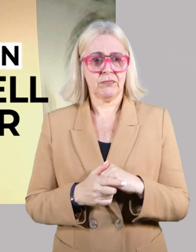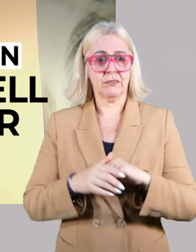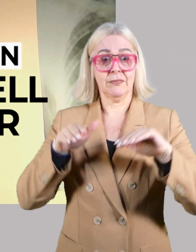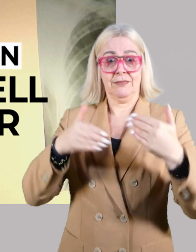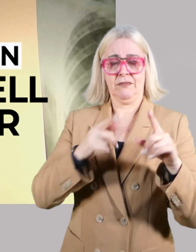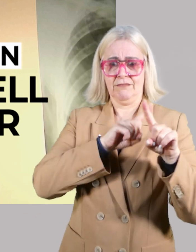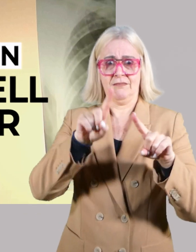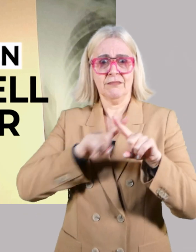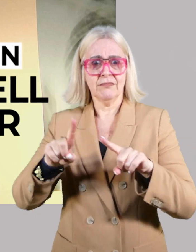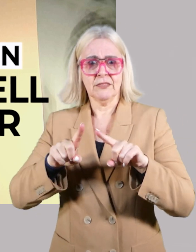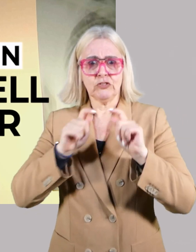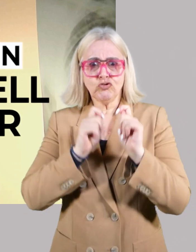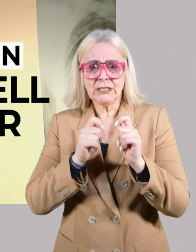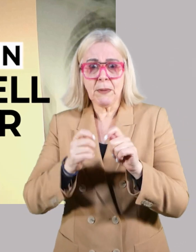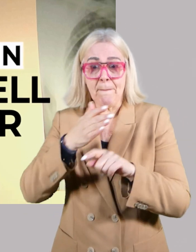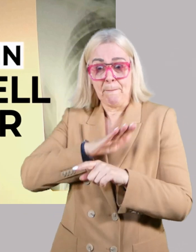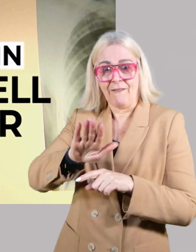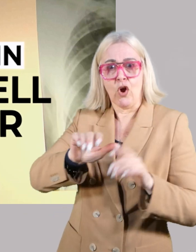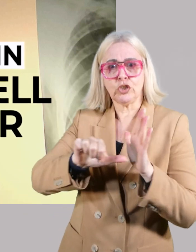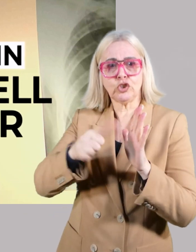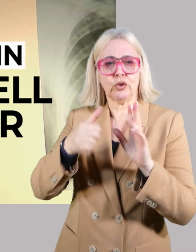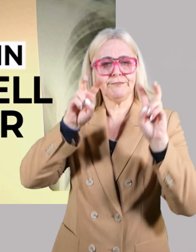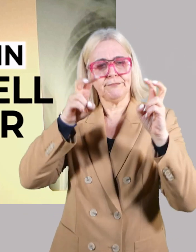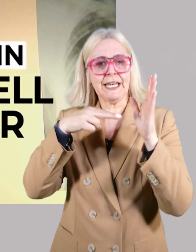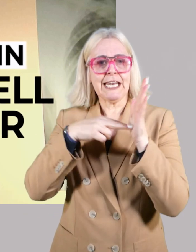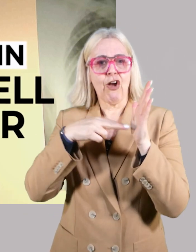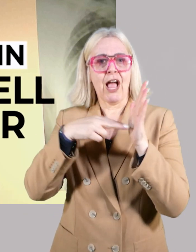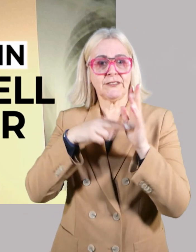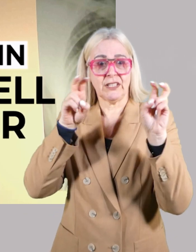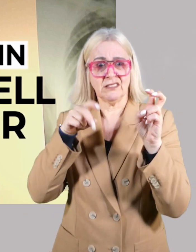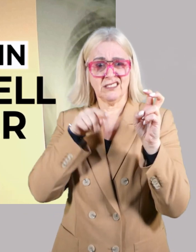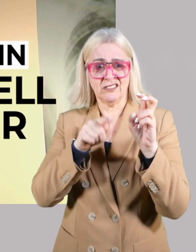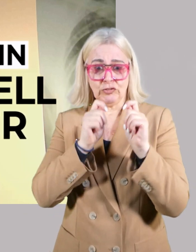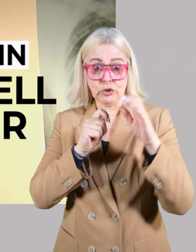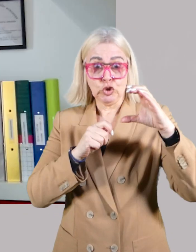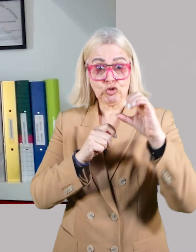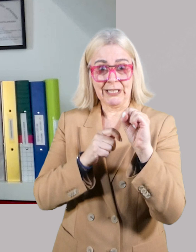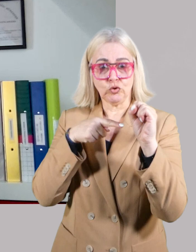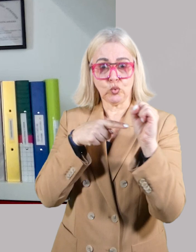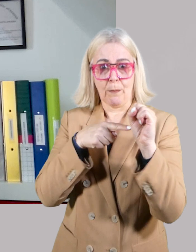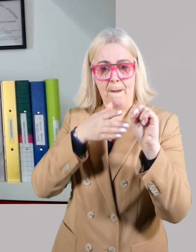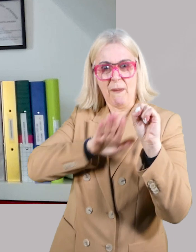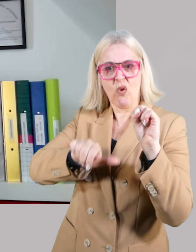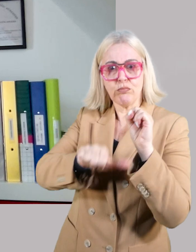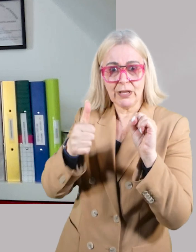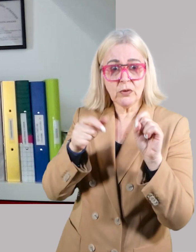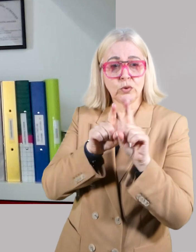The introduction of novel systemic treatment before surgery, as we call the new adjuvant treatment or after the operation,